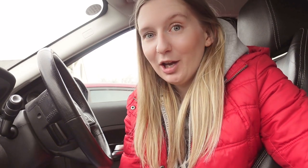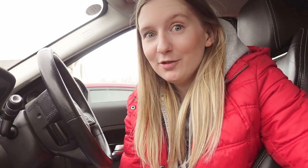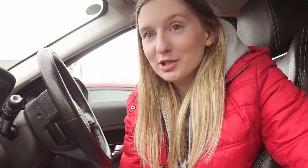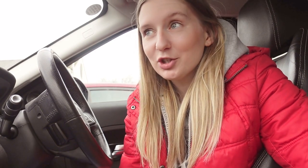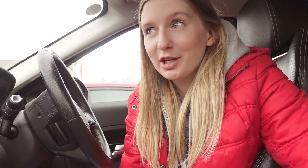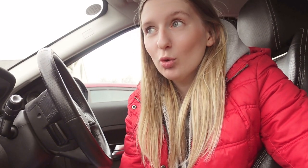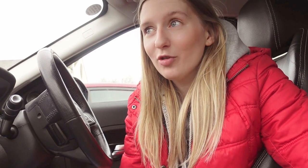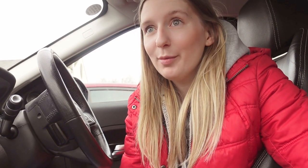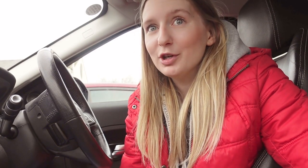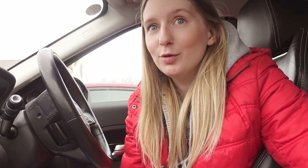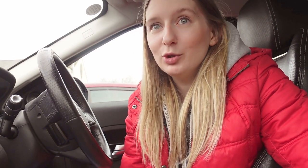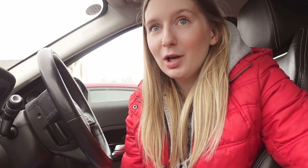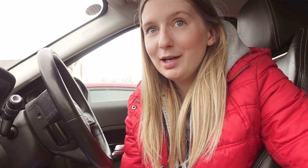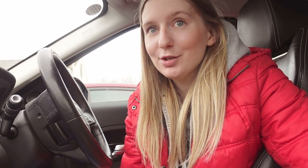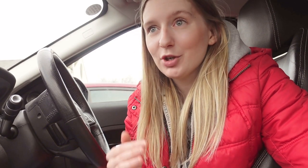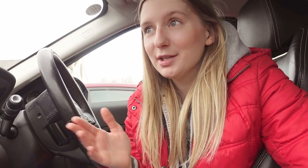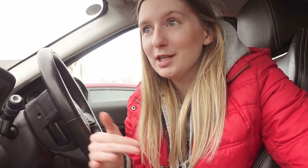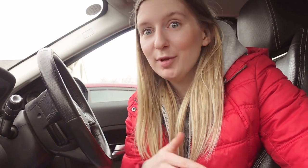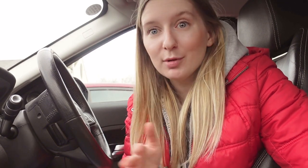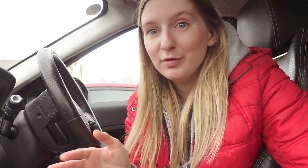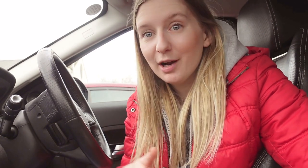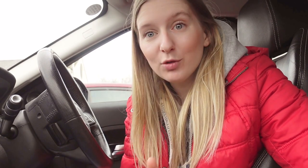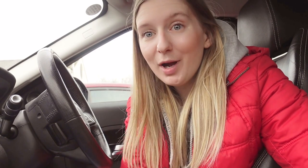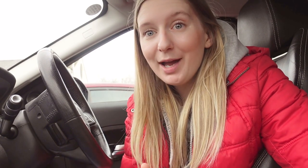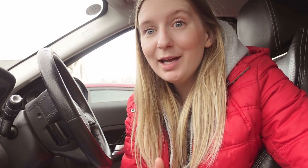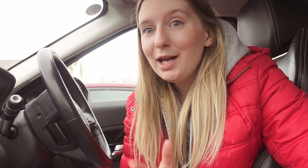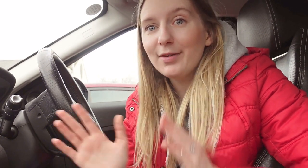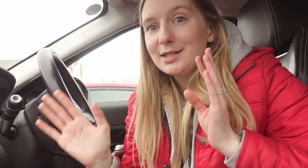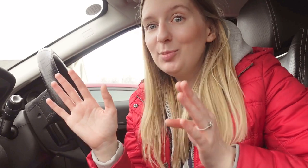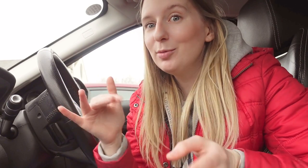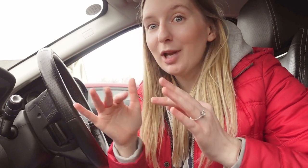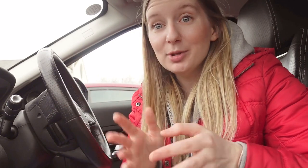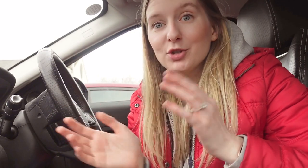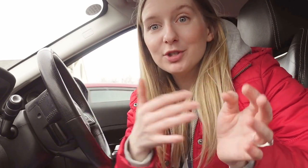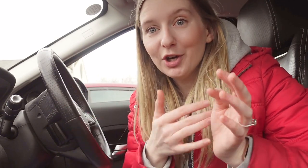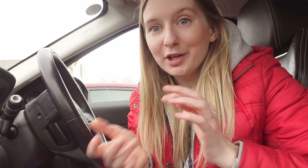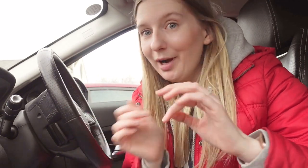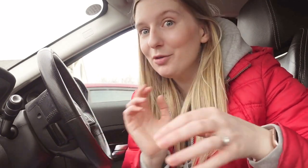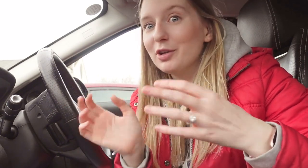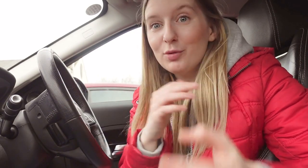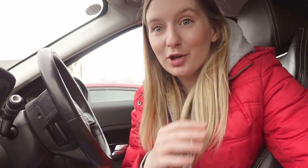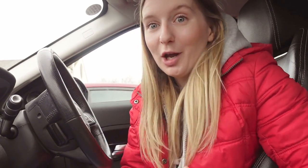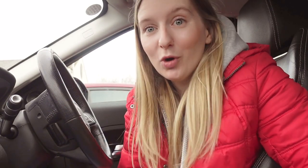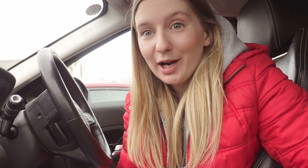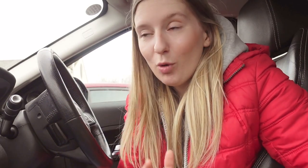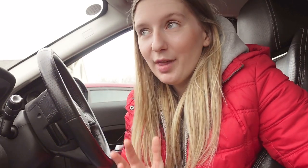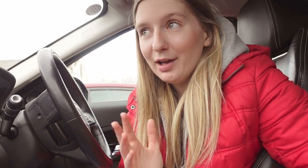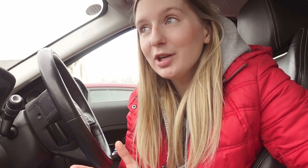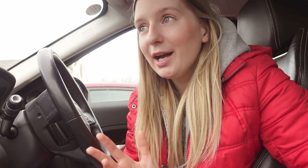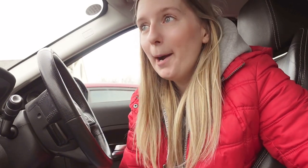life just like checking all of my mirrors with blue lights and trying to see if people are moving out of the way if I see people like pedestrians turning around I always try and like work out what they're looking at